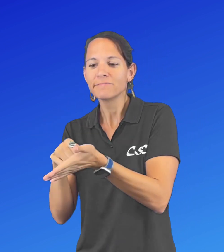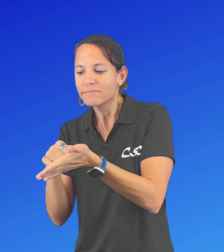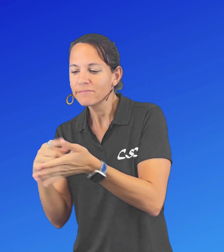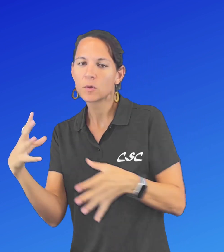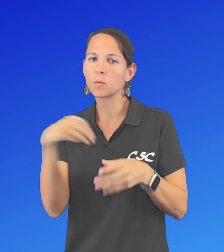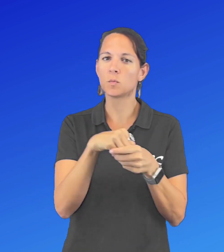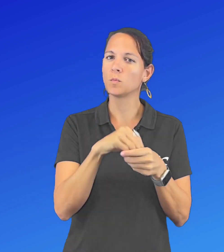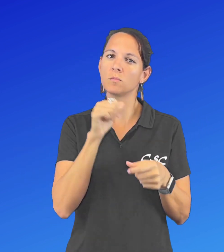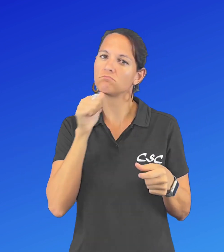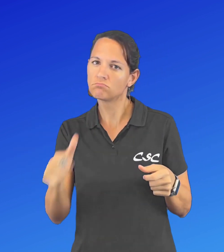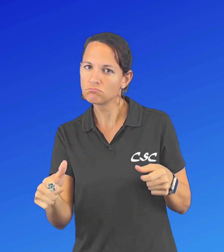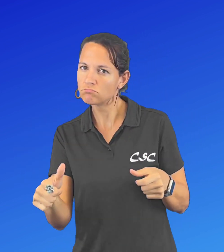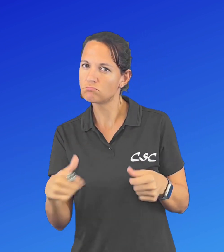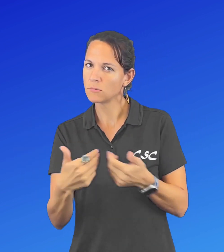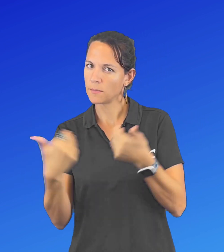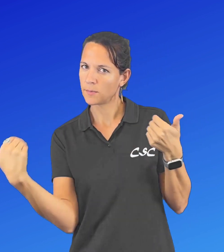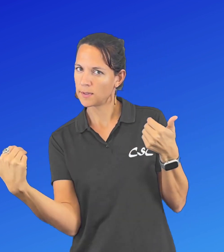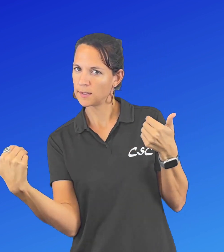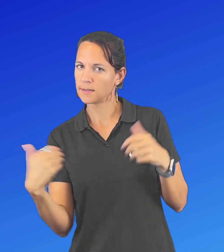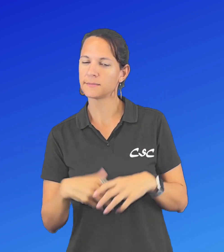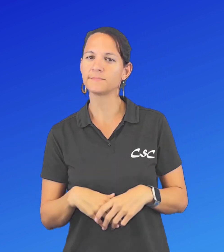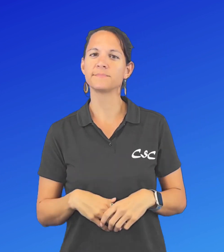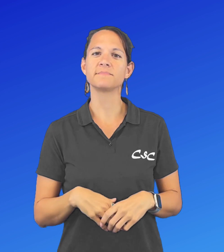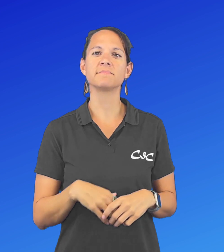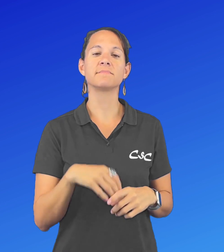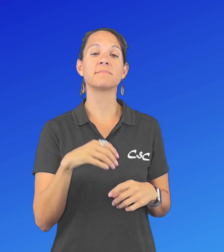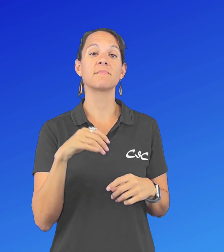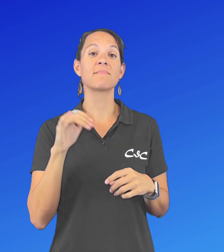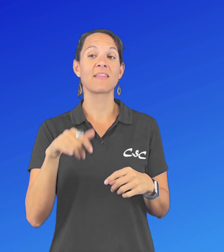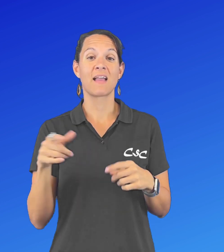which could mean the number of new cases are higher than reported.